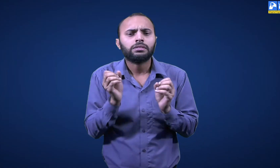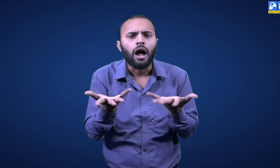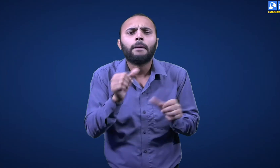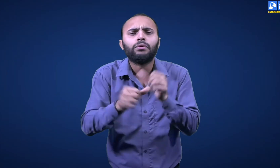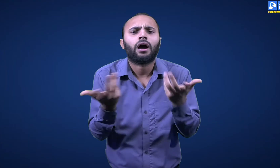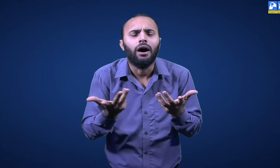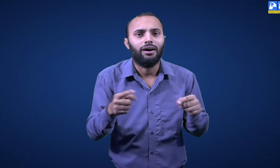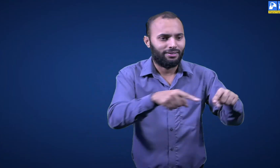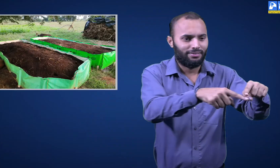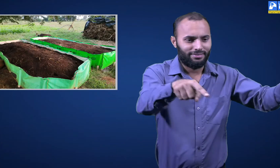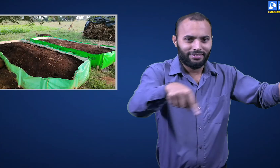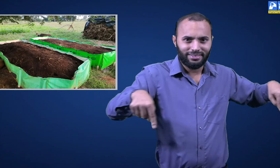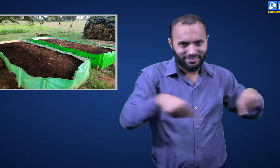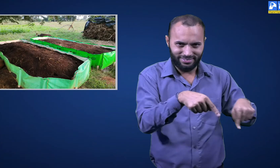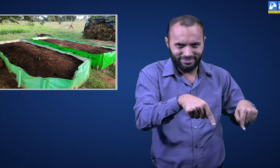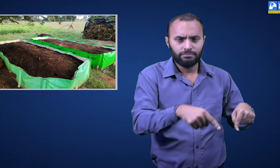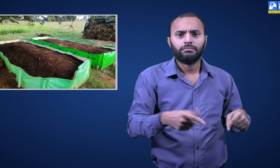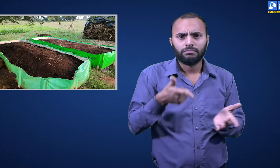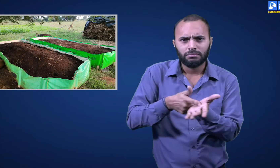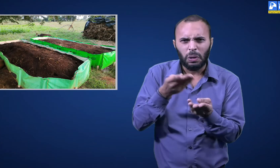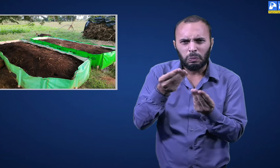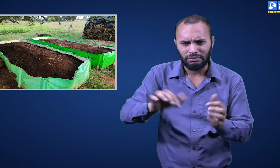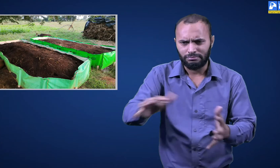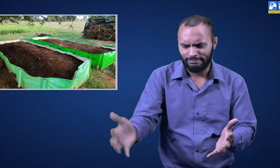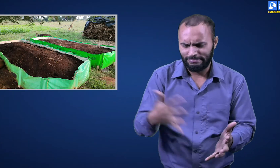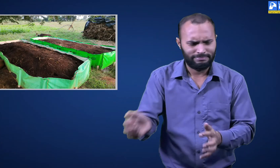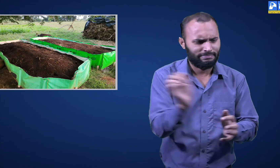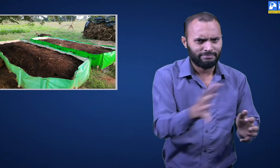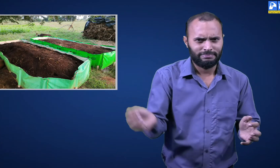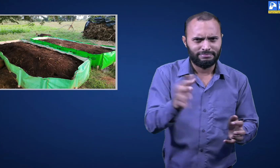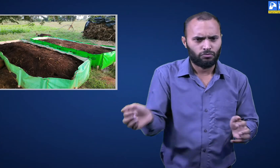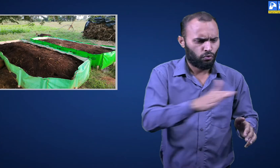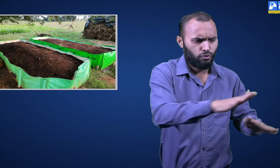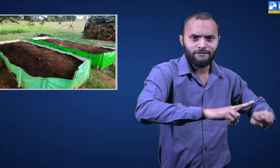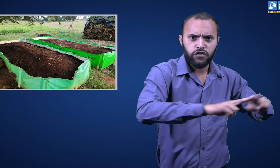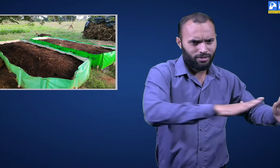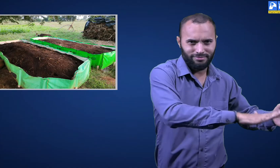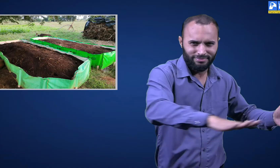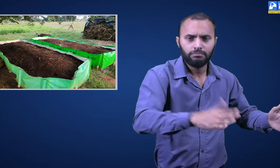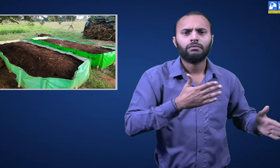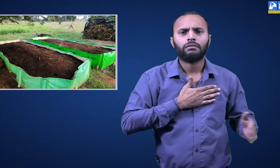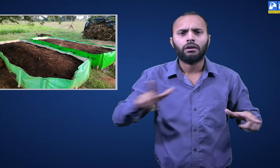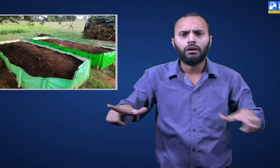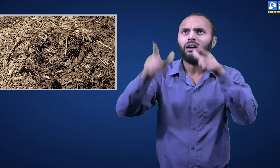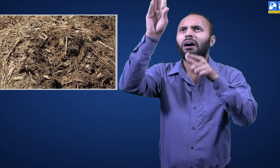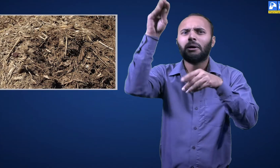plant waste including the dried leaves or husk is kept in a pit